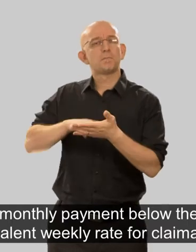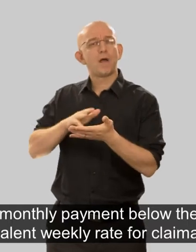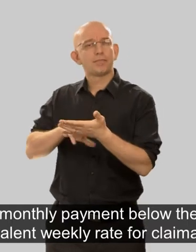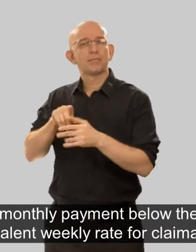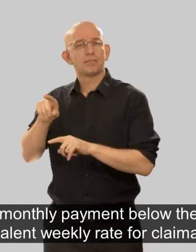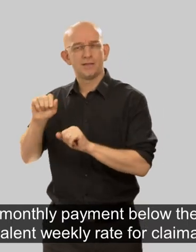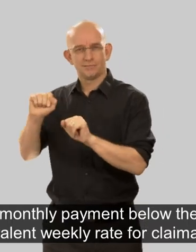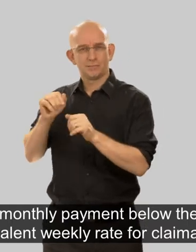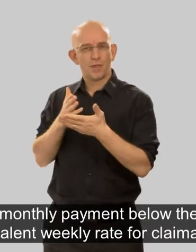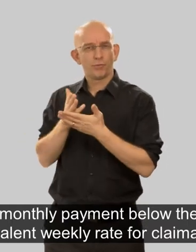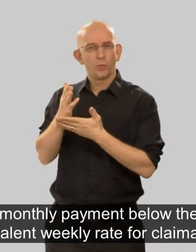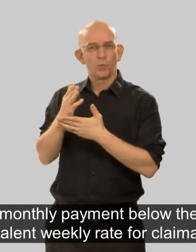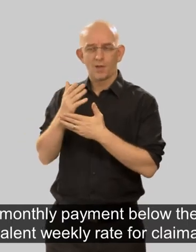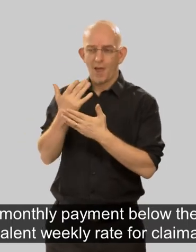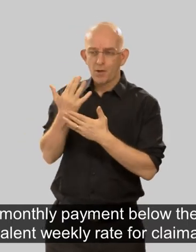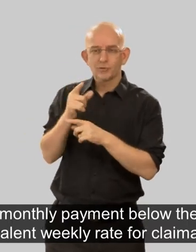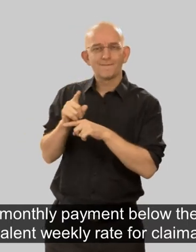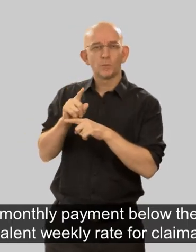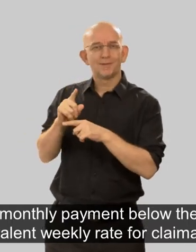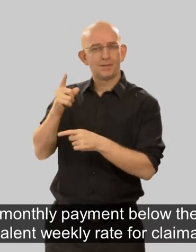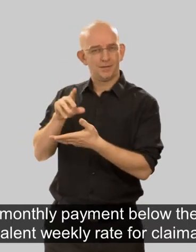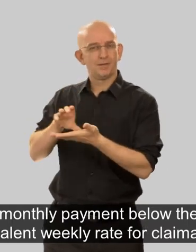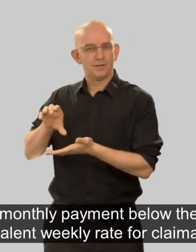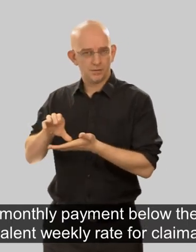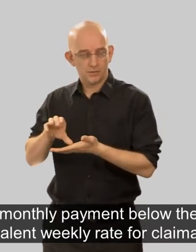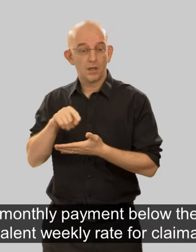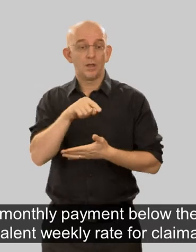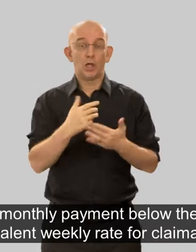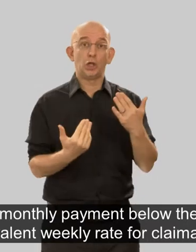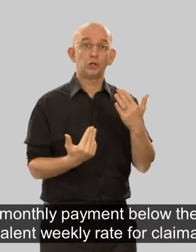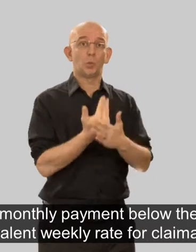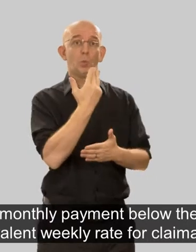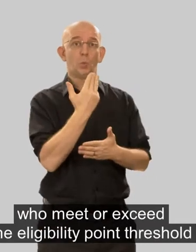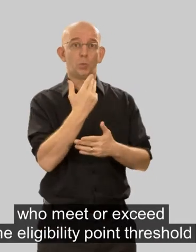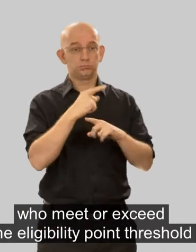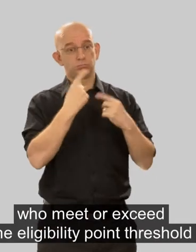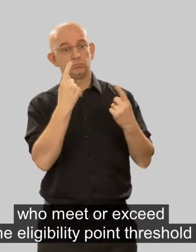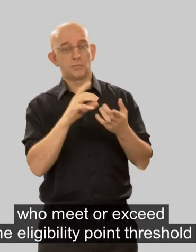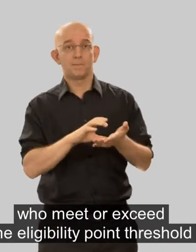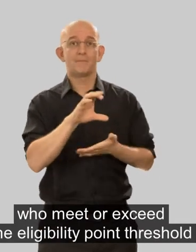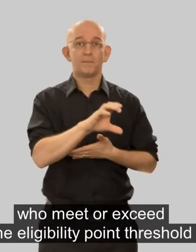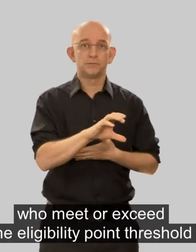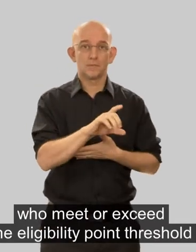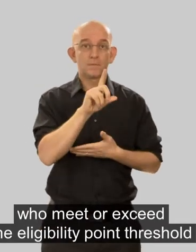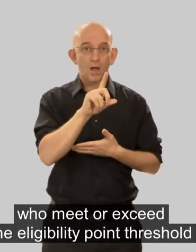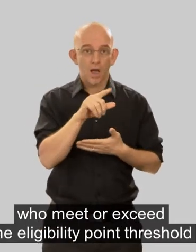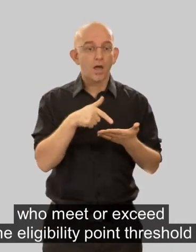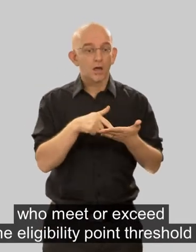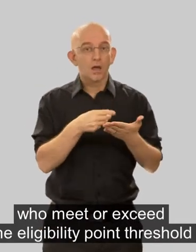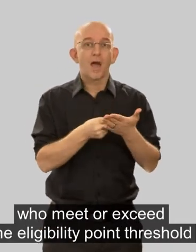a monthly payment below the equivalent weekly rate for claimants who meet or